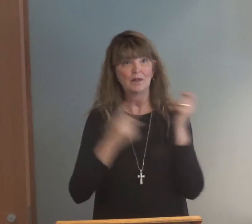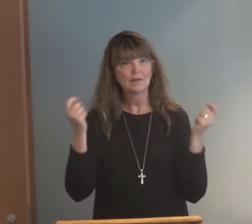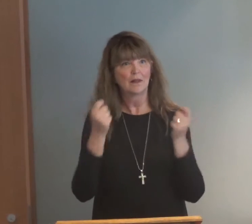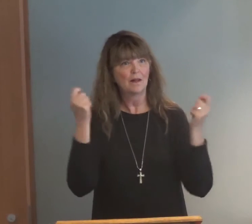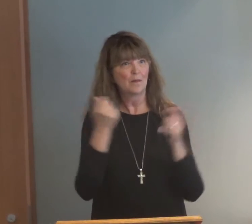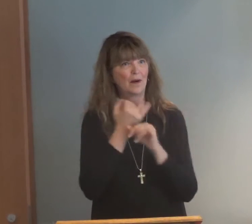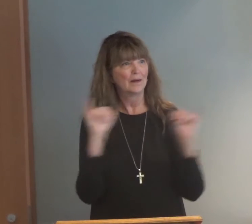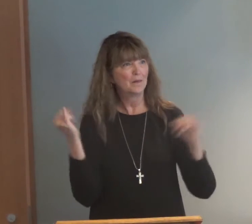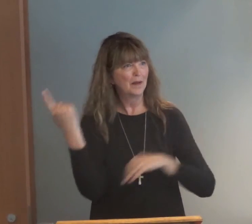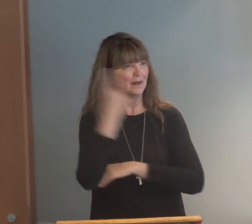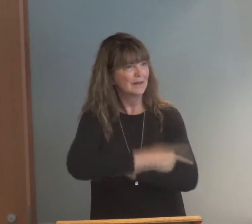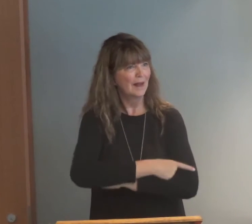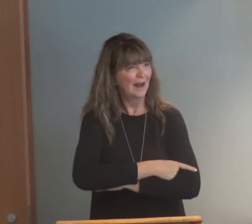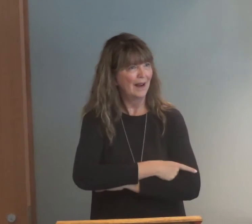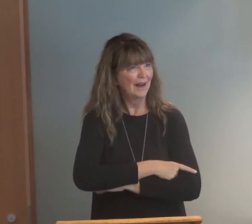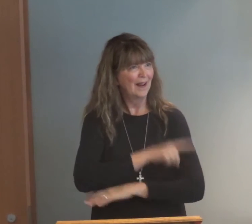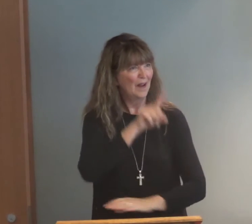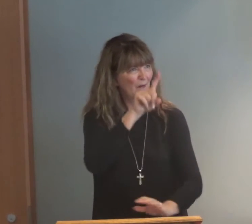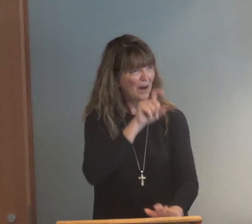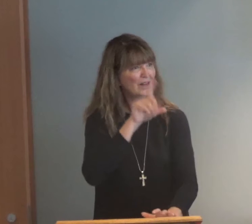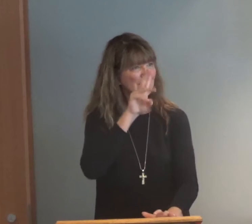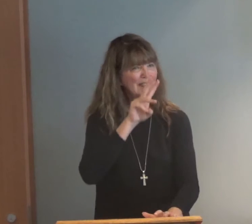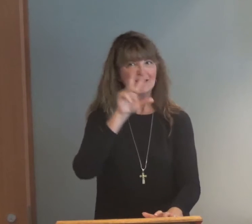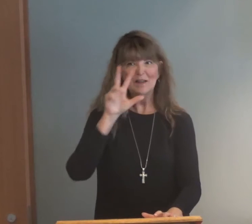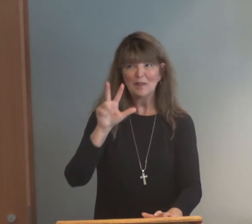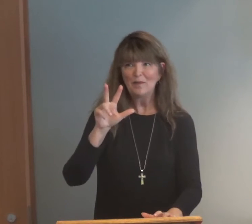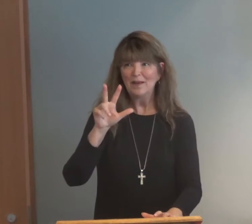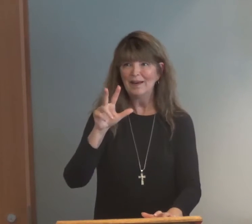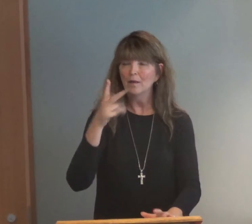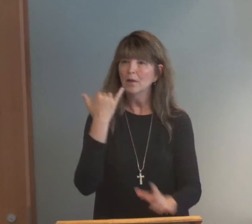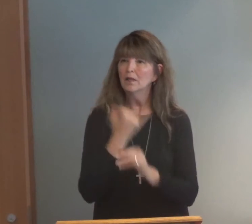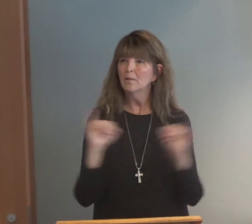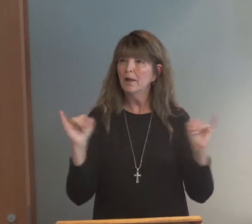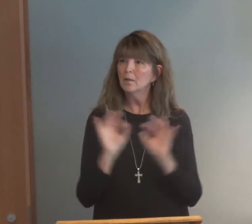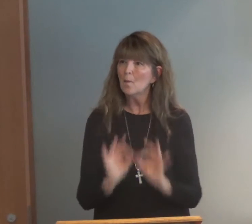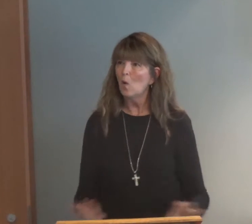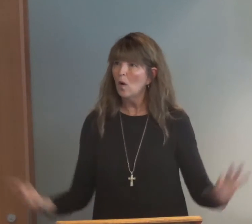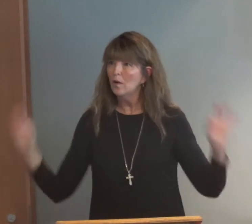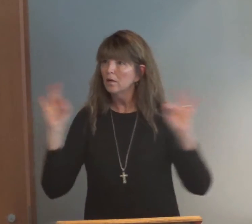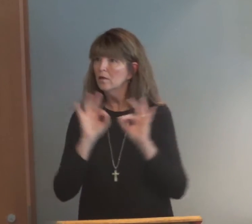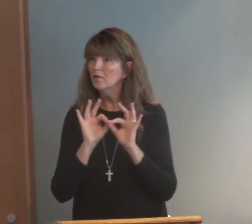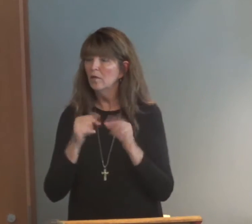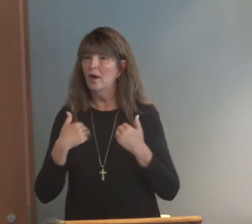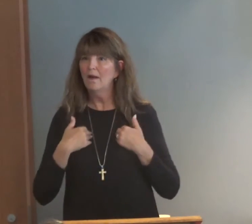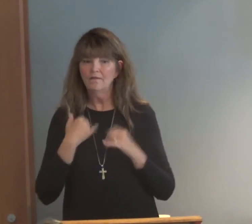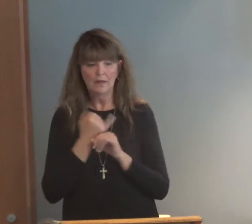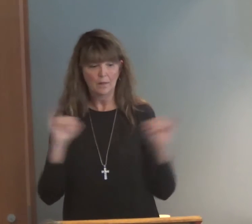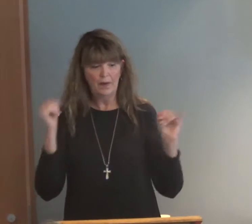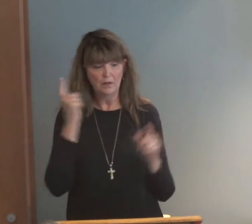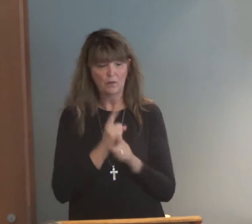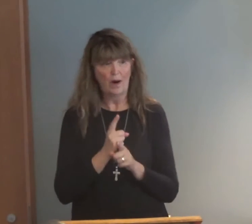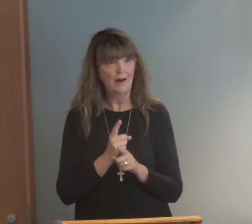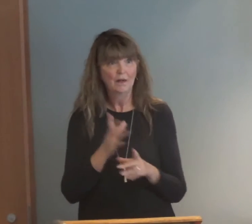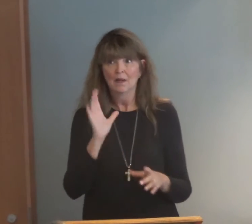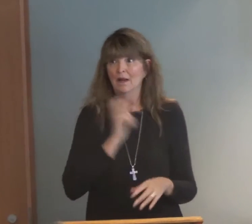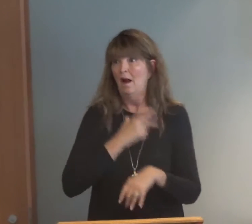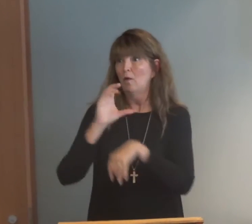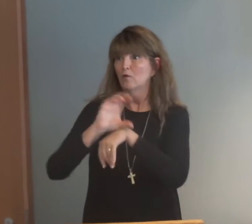163 of them celebrate an Independence Day. So independence is important. We